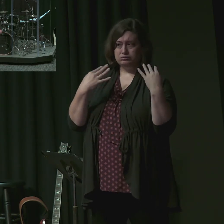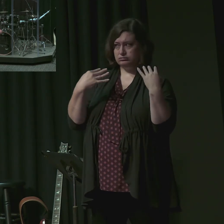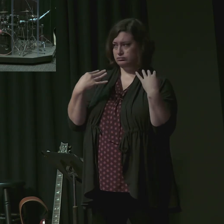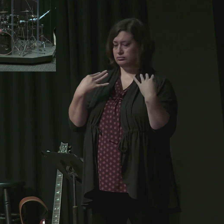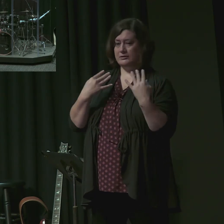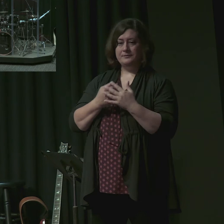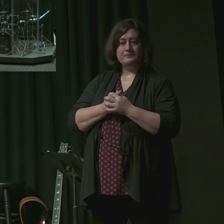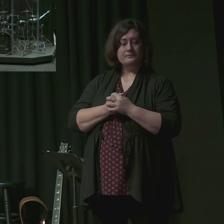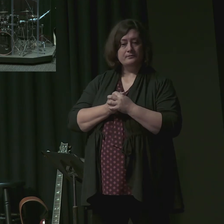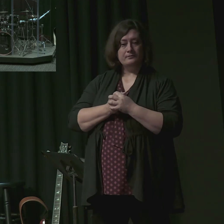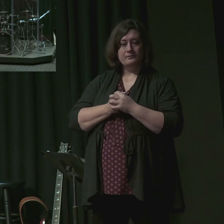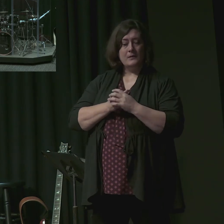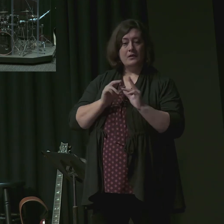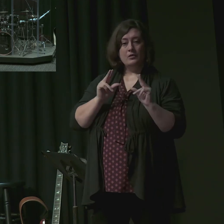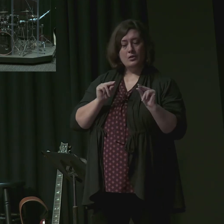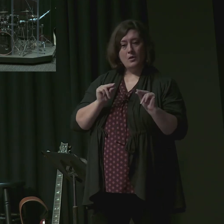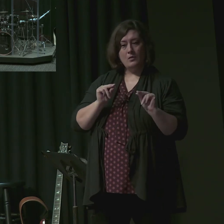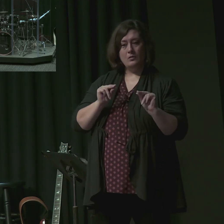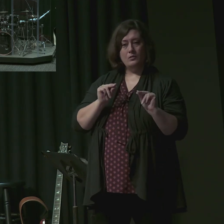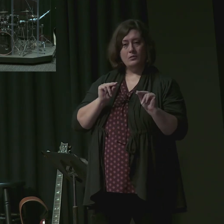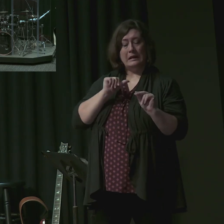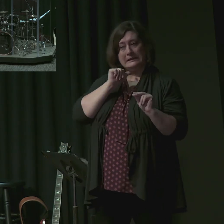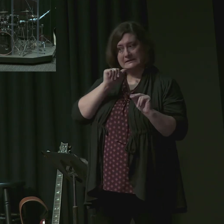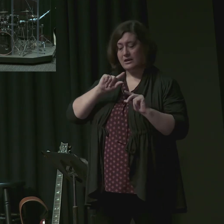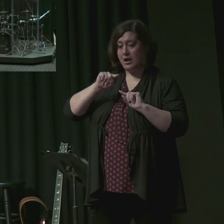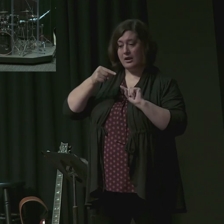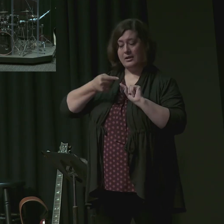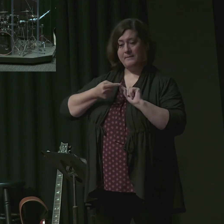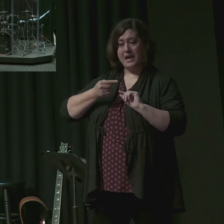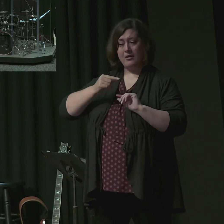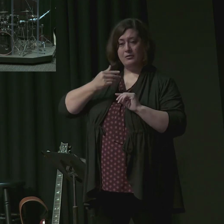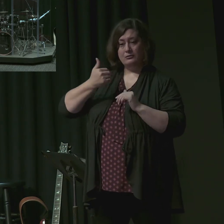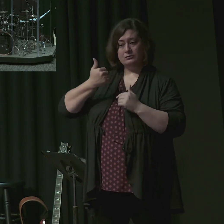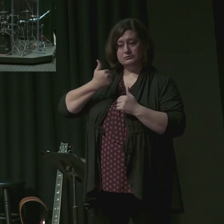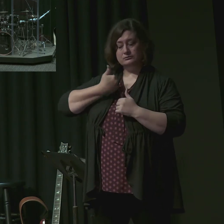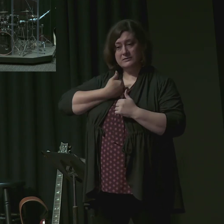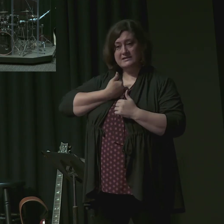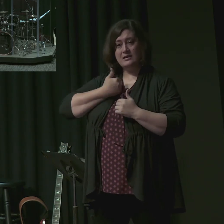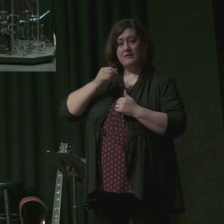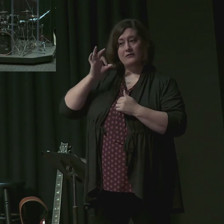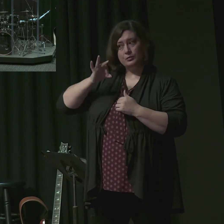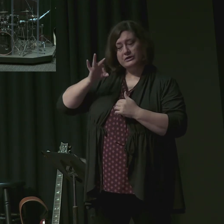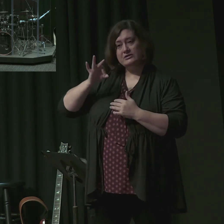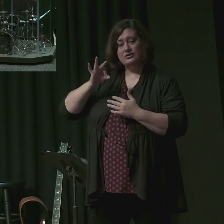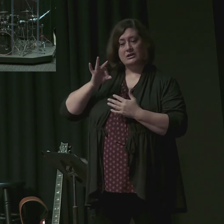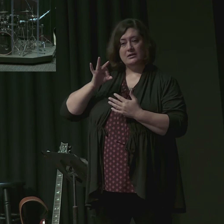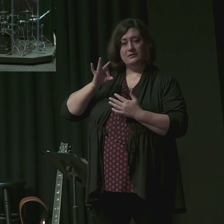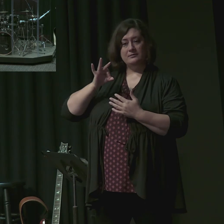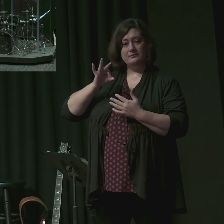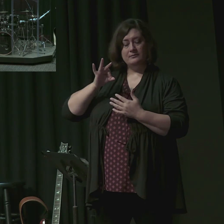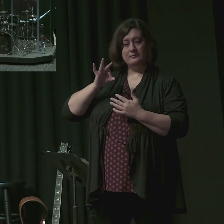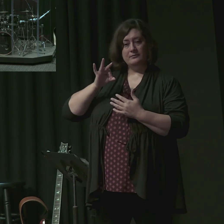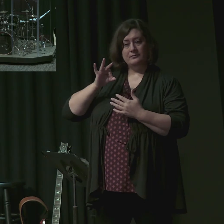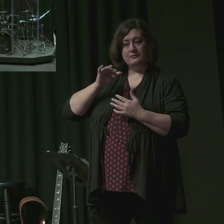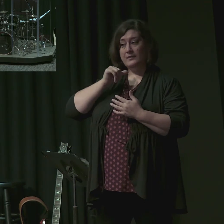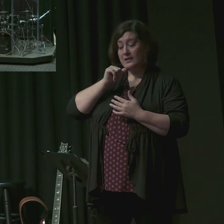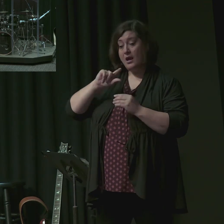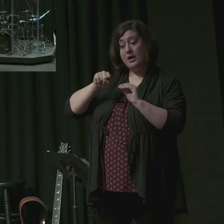stand under God's word and always stand behind His word and never,